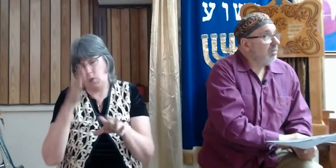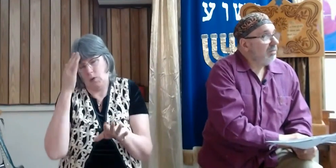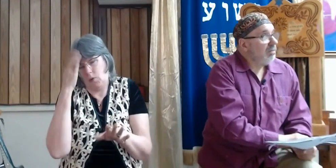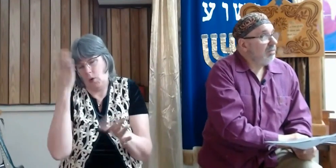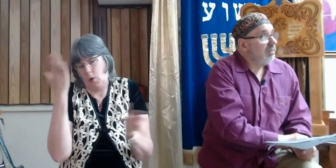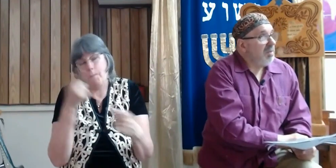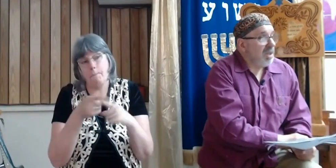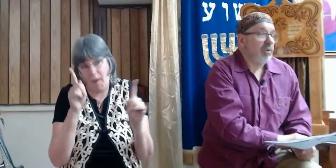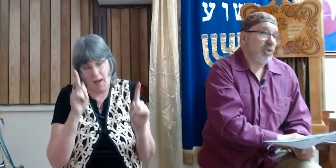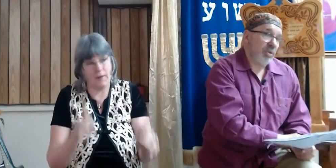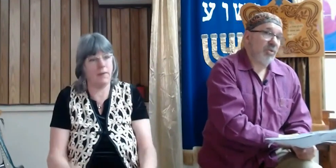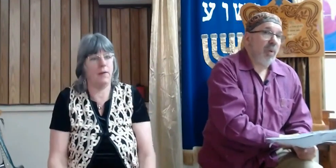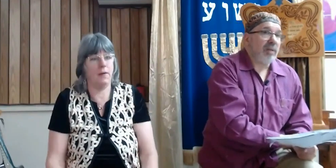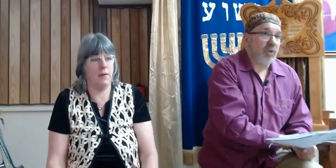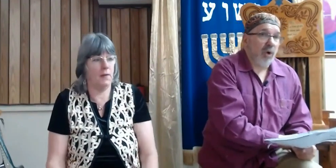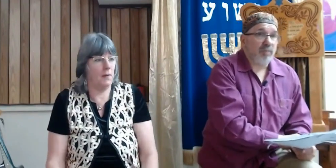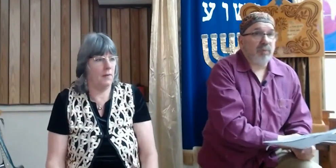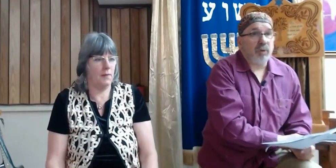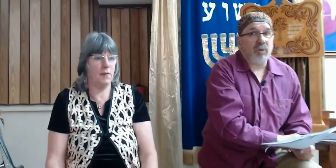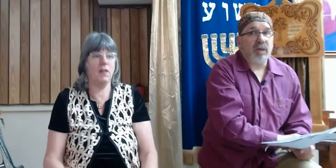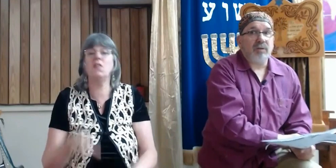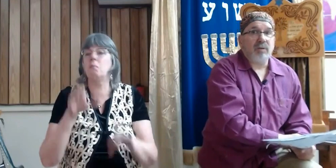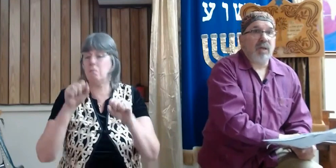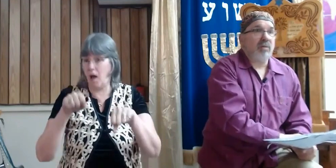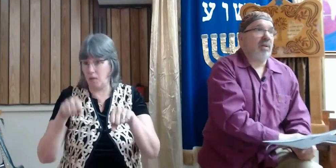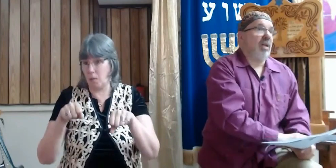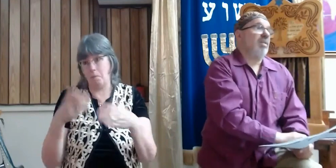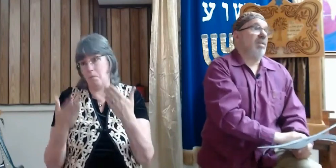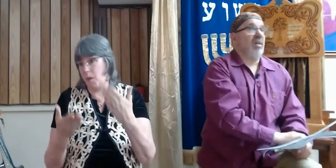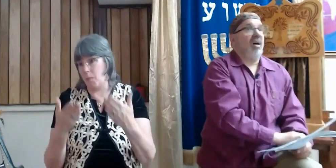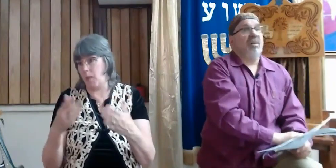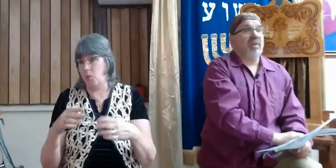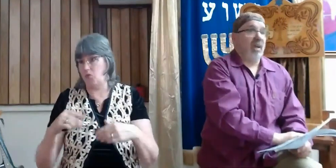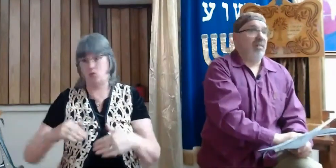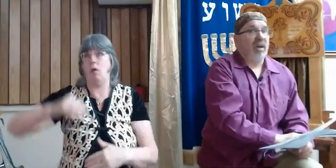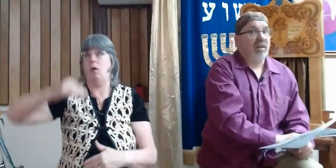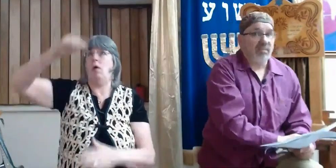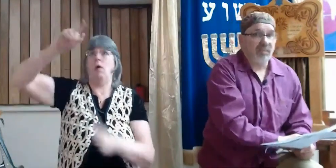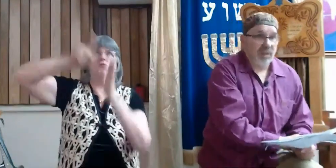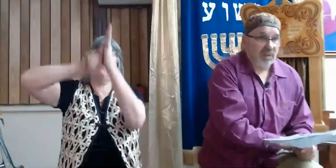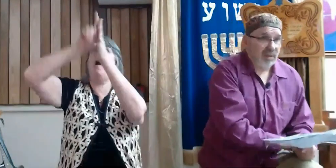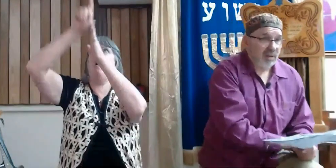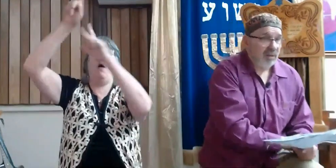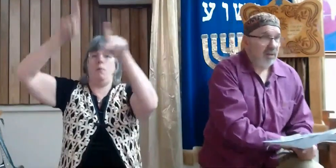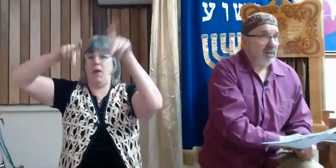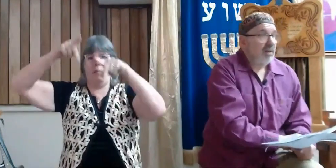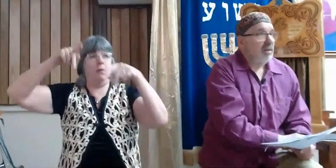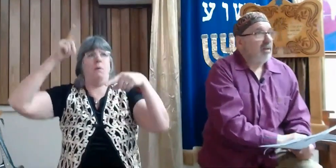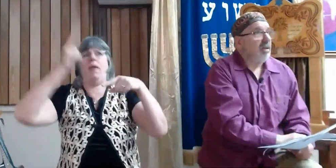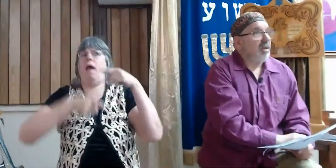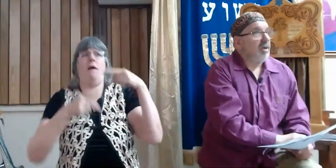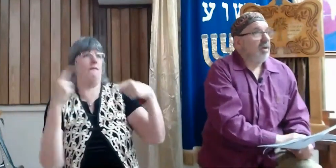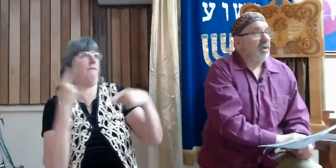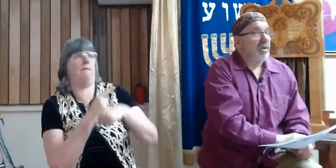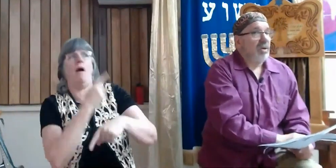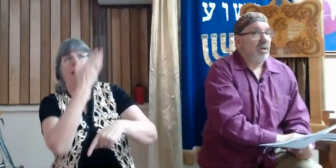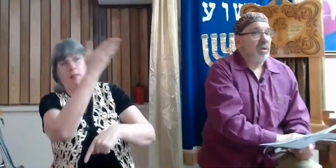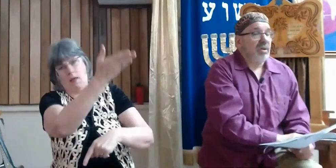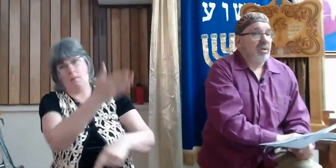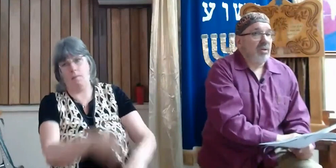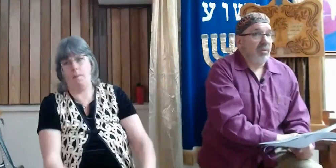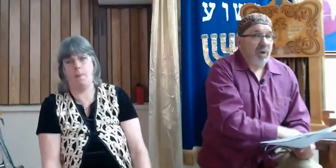Whichever. Maybe they were just quite tall people, and they looked at them and said, oh, we can't find them. You know,